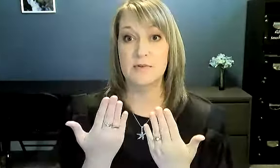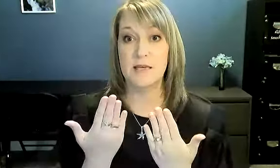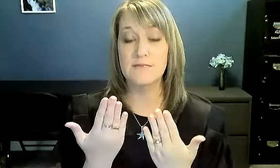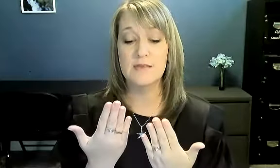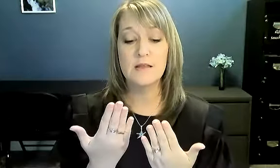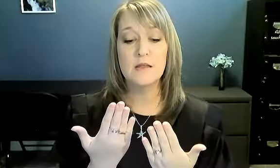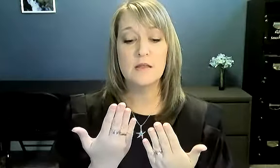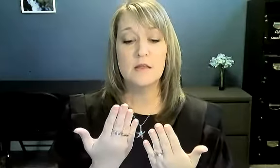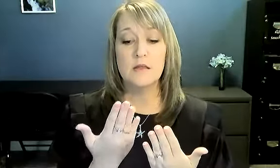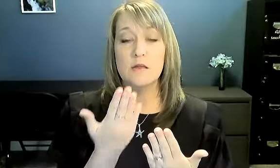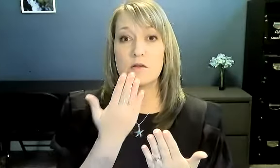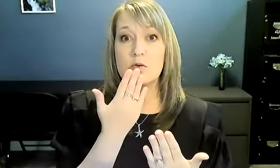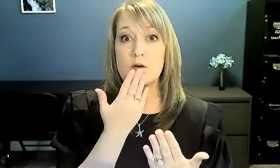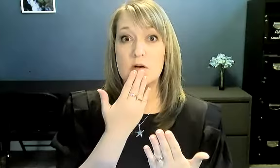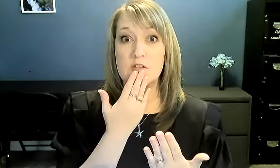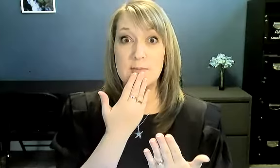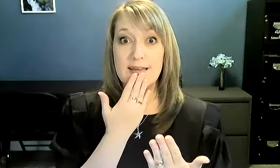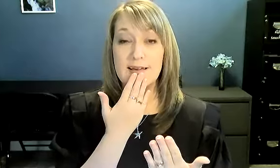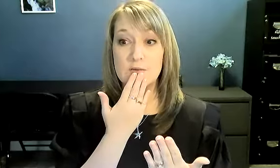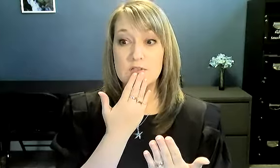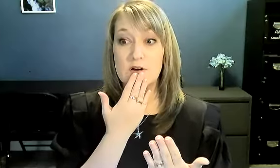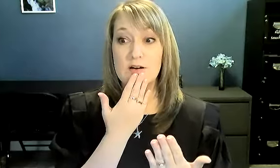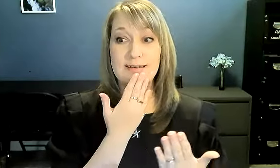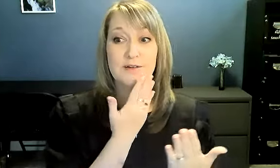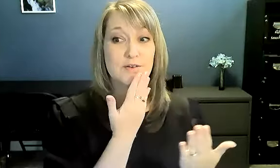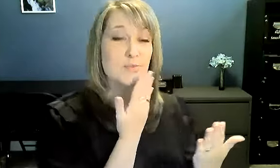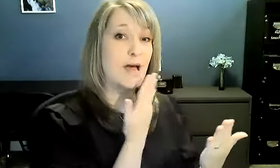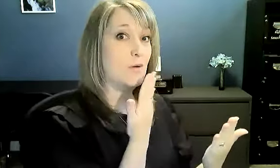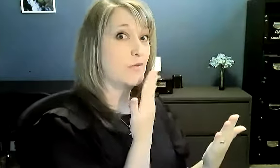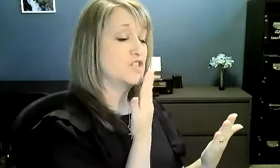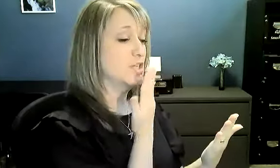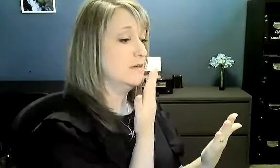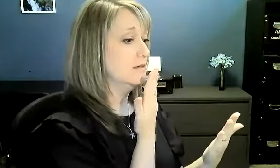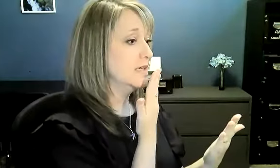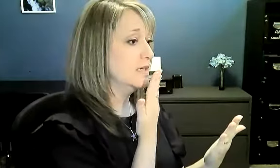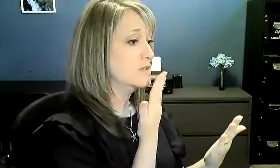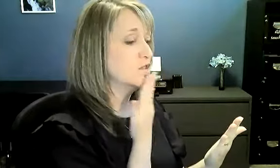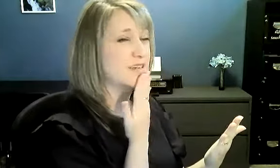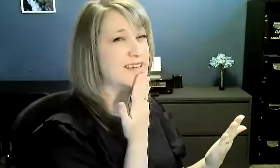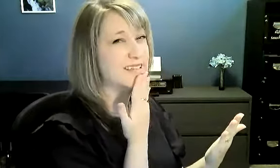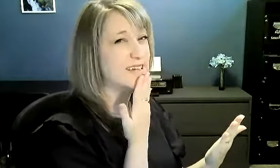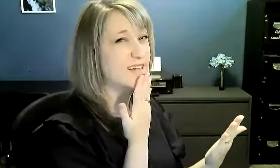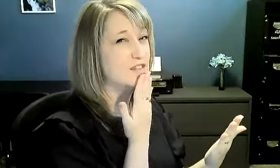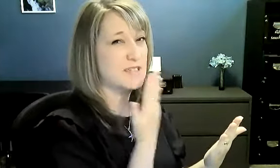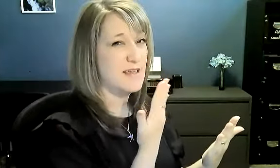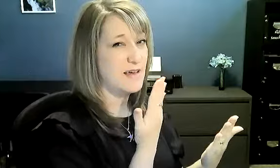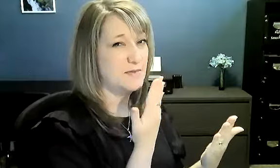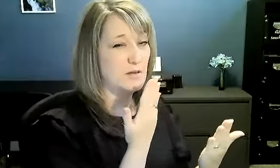okay? Your dominant hand will start near your mouth, chin-ish. It can touch, doesn't have to